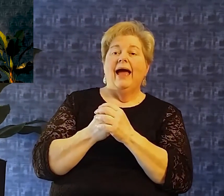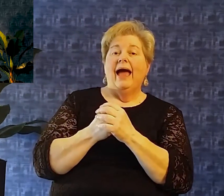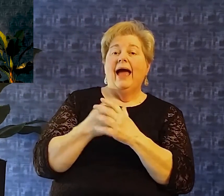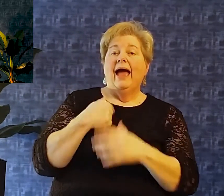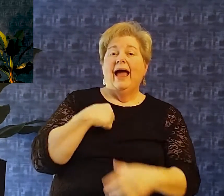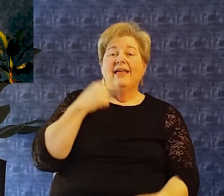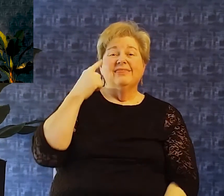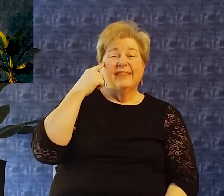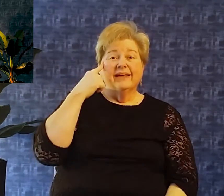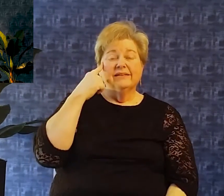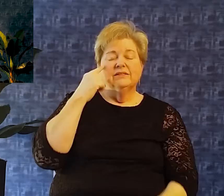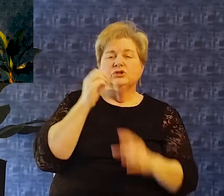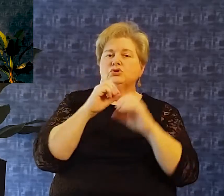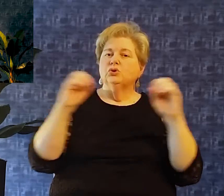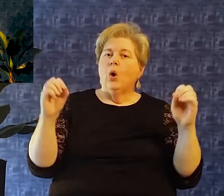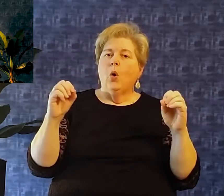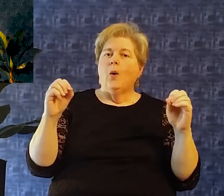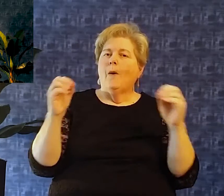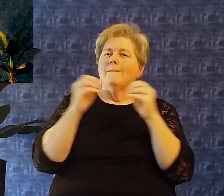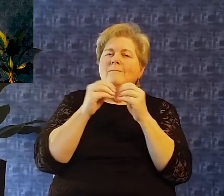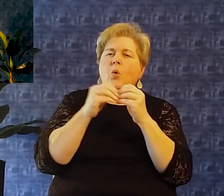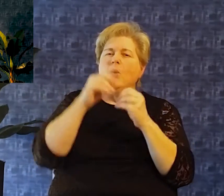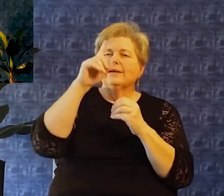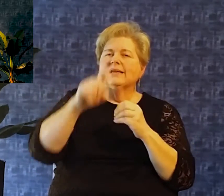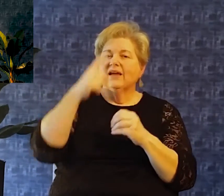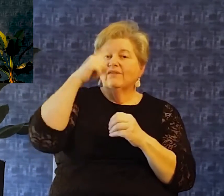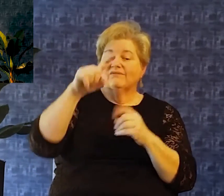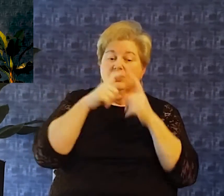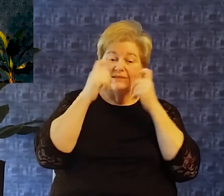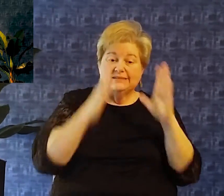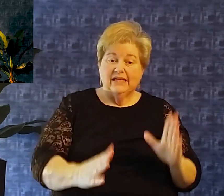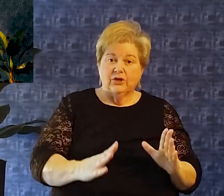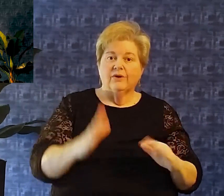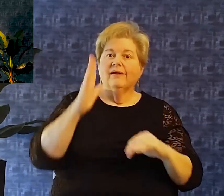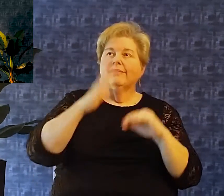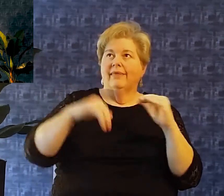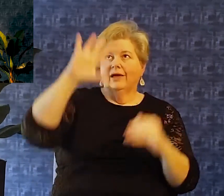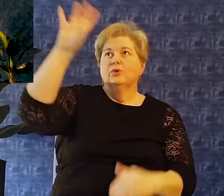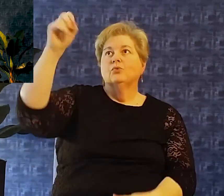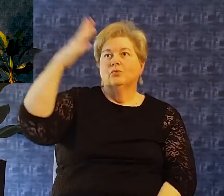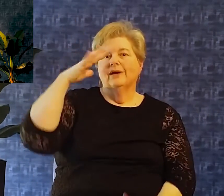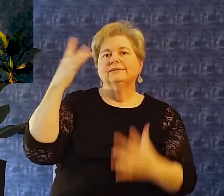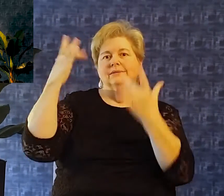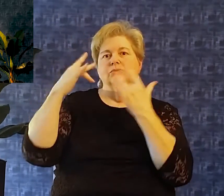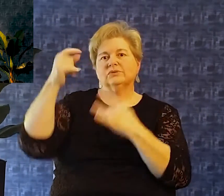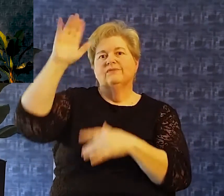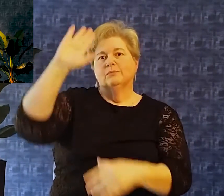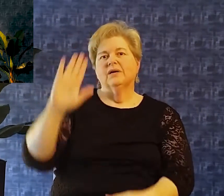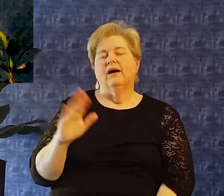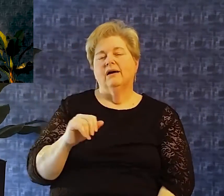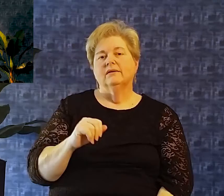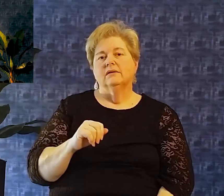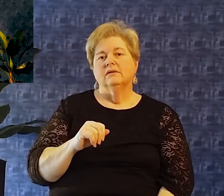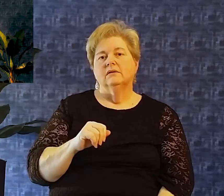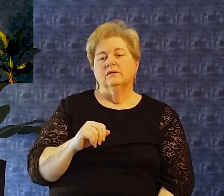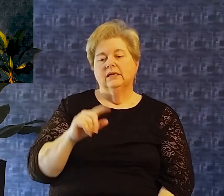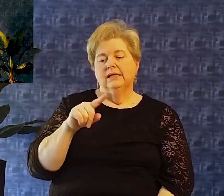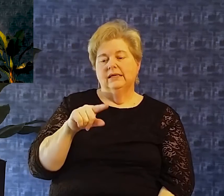mercy of god The great spurgeon said once he said the best of men need mercy An appeal to